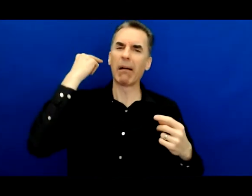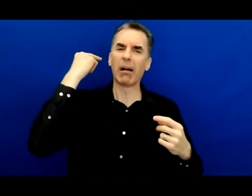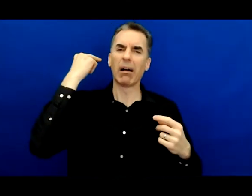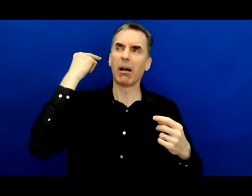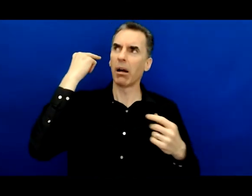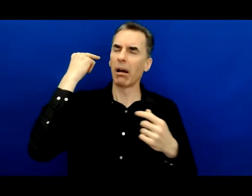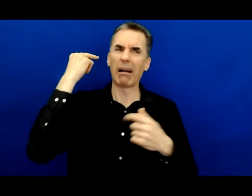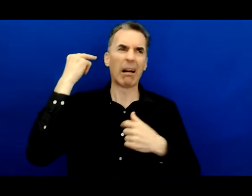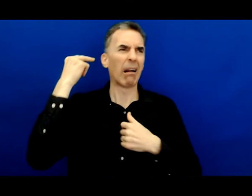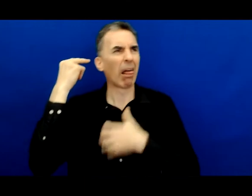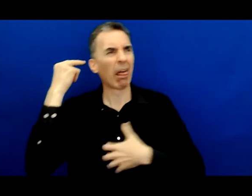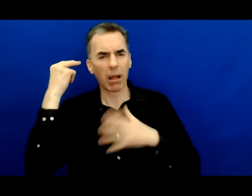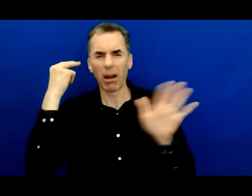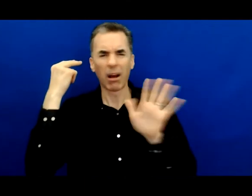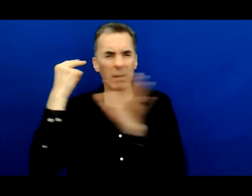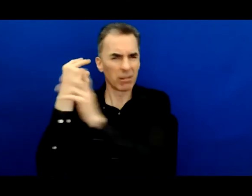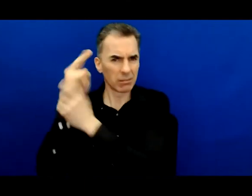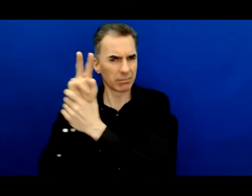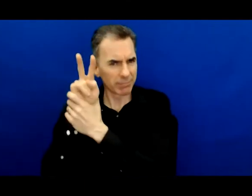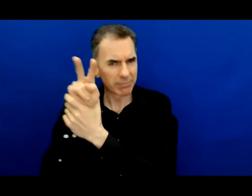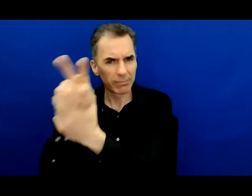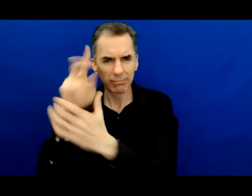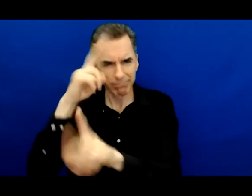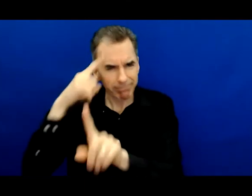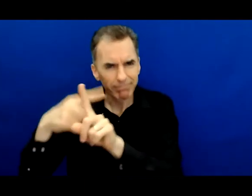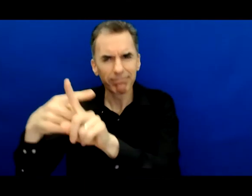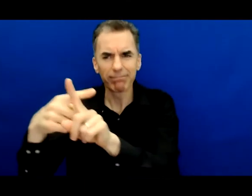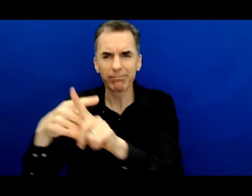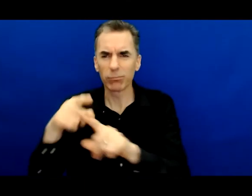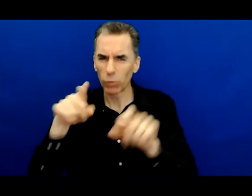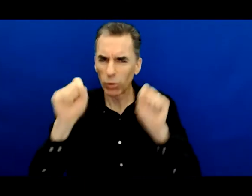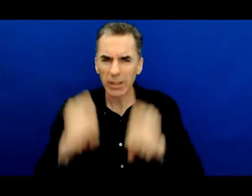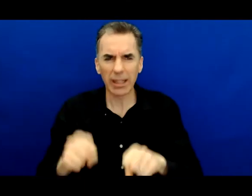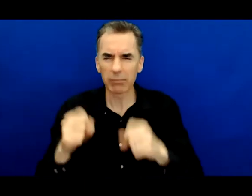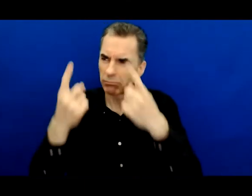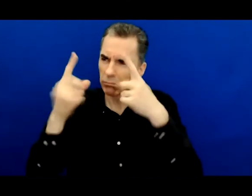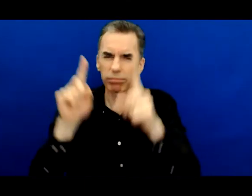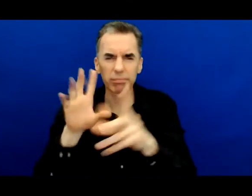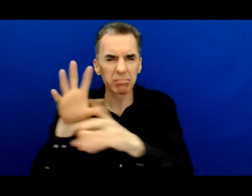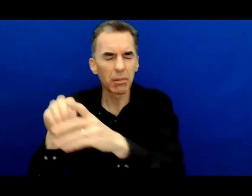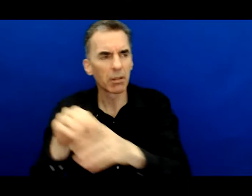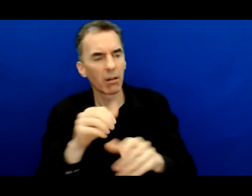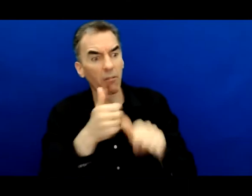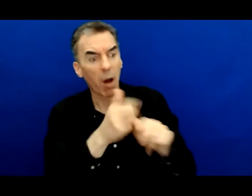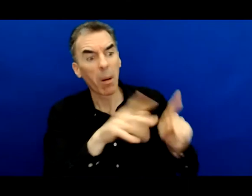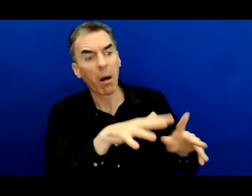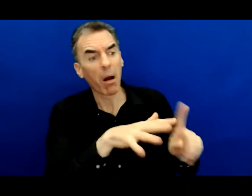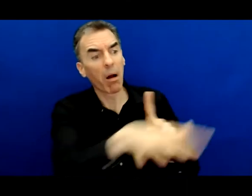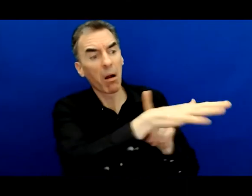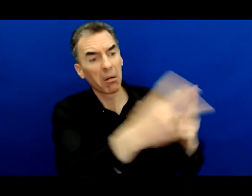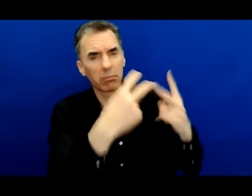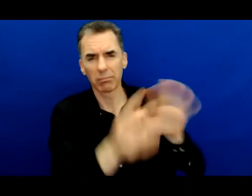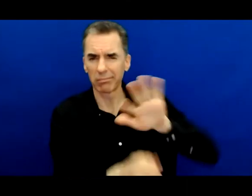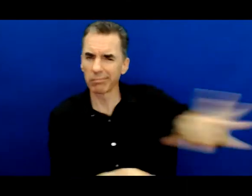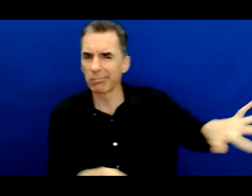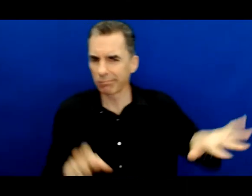futures. The ability to recognize failure as the foundation upon which success is built. I'm not naive. I know we